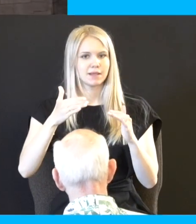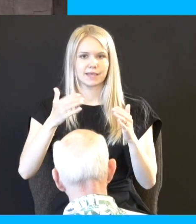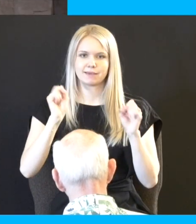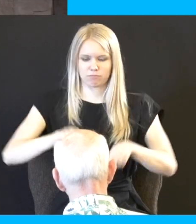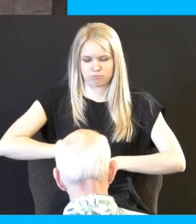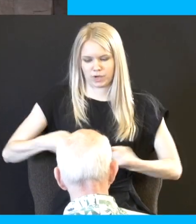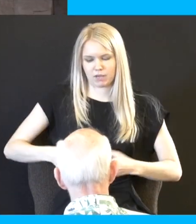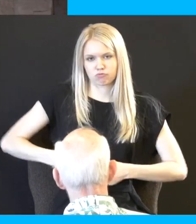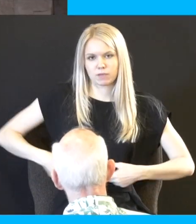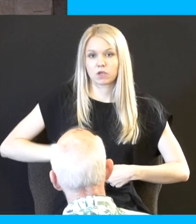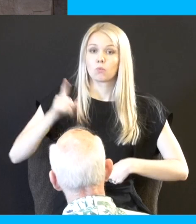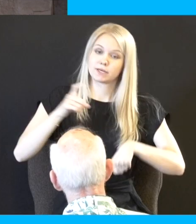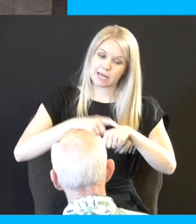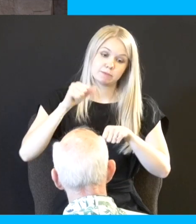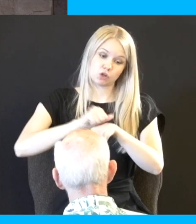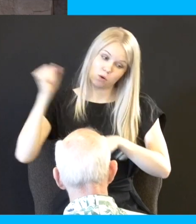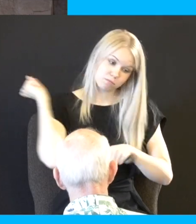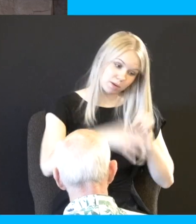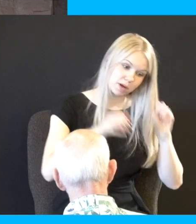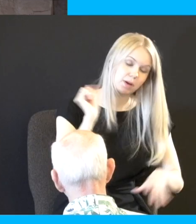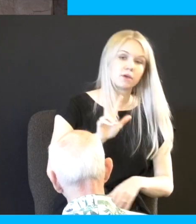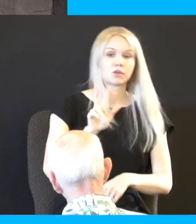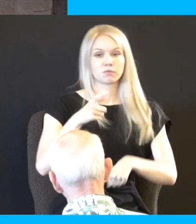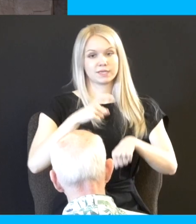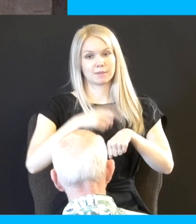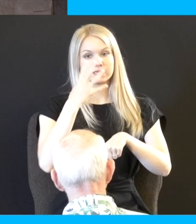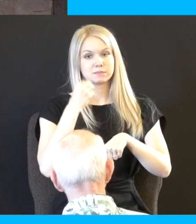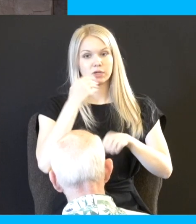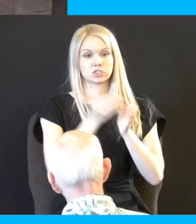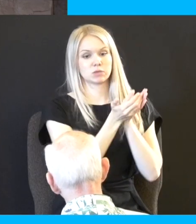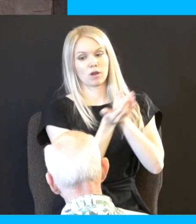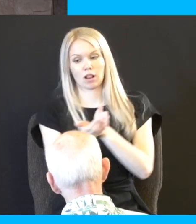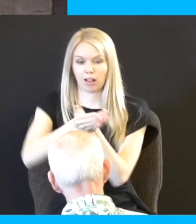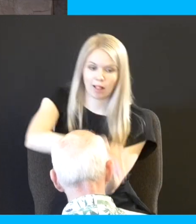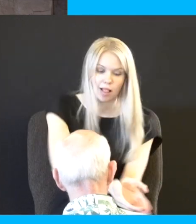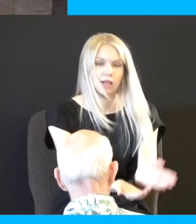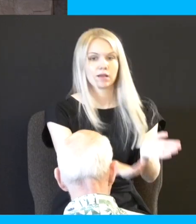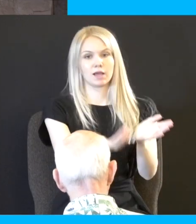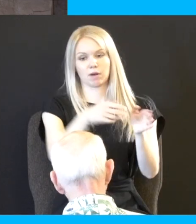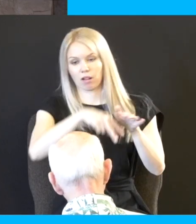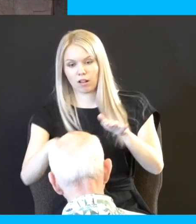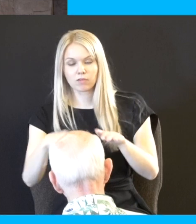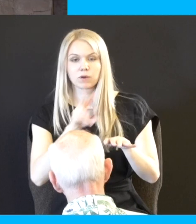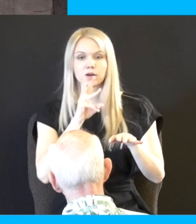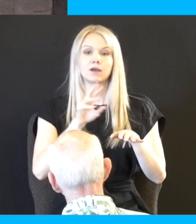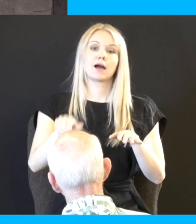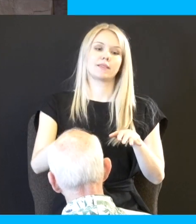was I stoned you know that happened to him thrice I suffered shipwreck night and a day I've been in the deep and then he goes on to talk about the other things that are a problem for